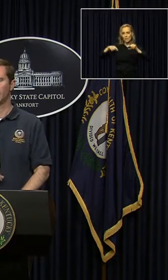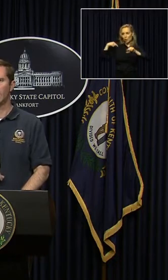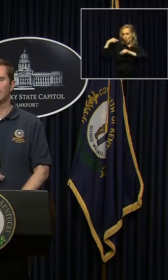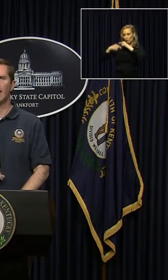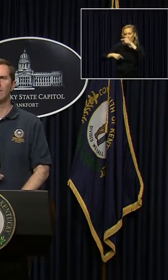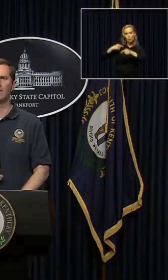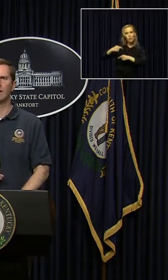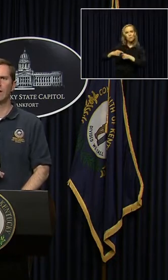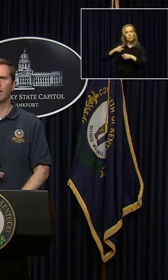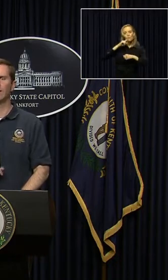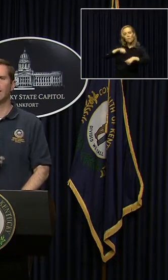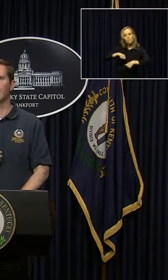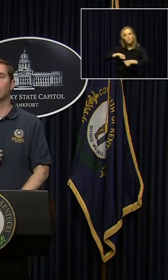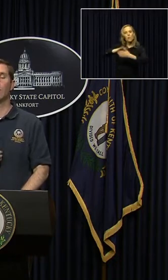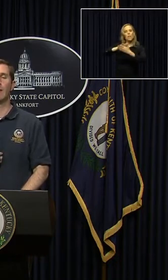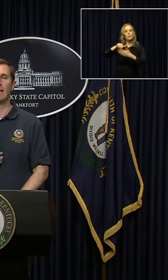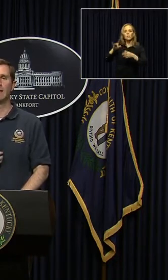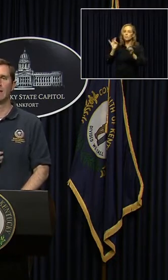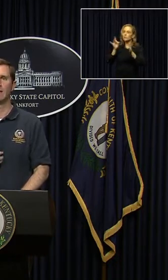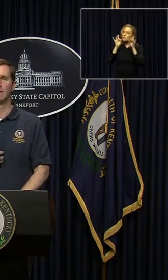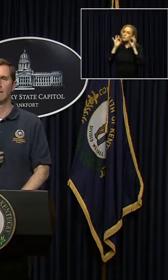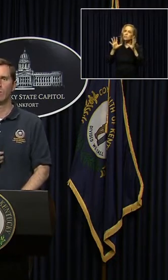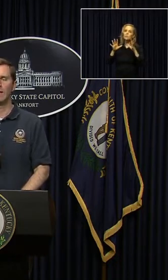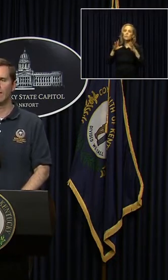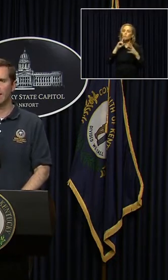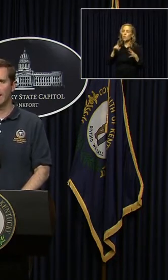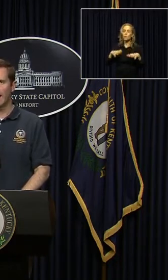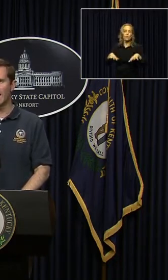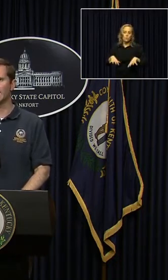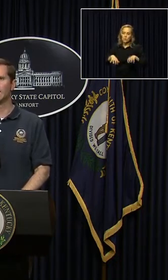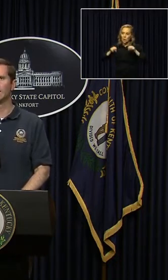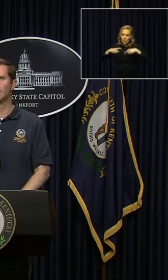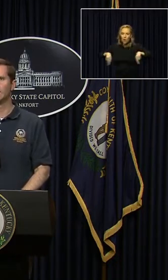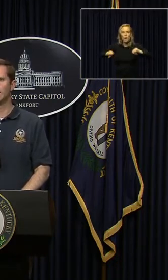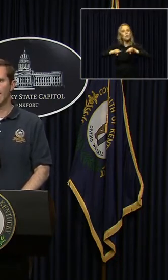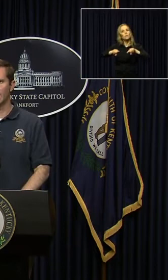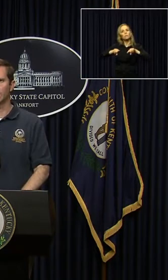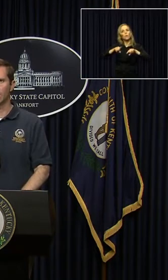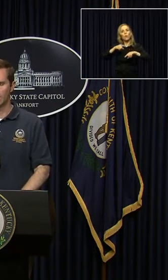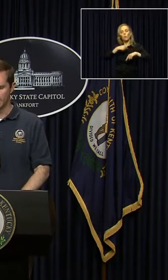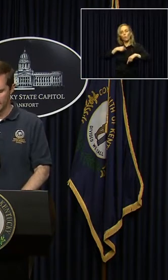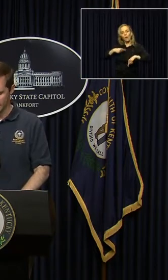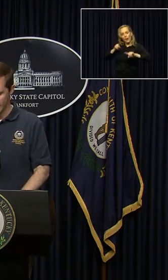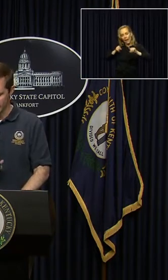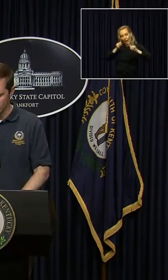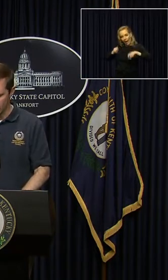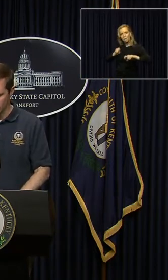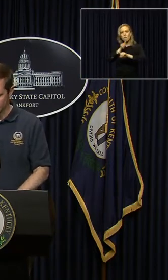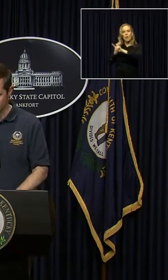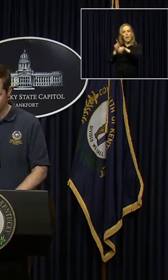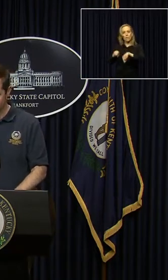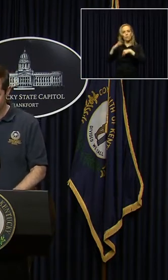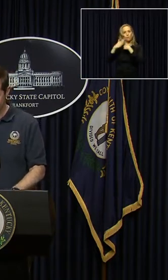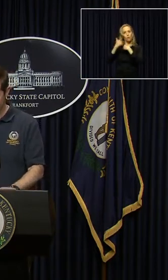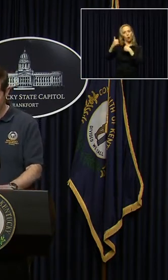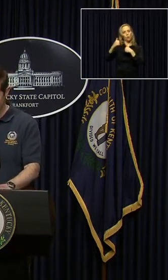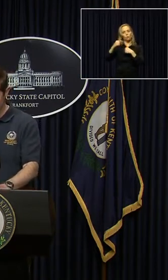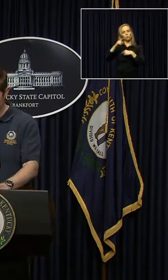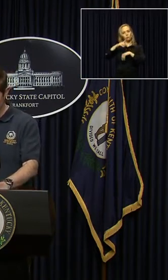to face an adversary that could take so many. We have got to answer that call.